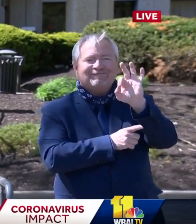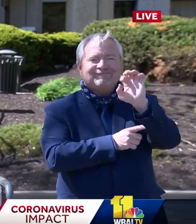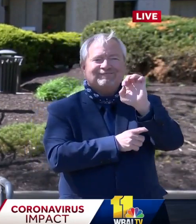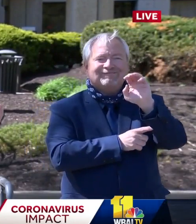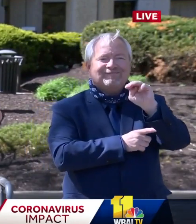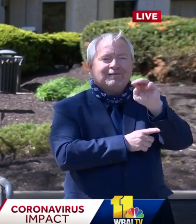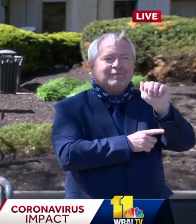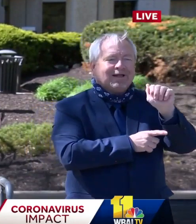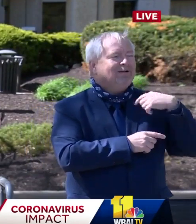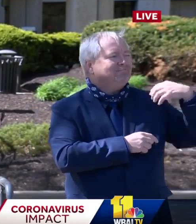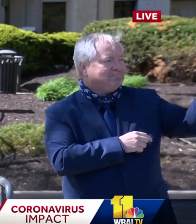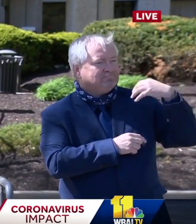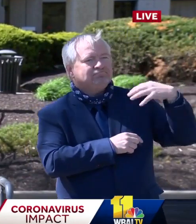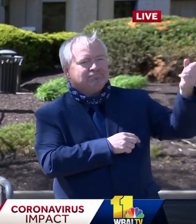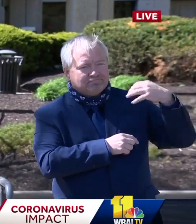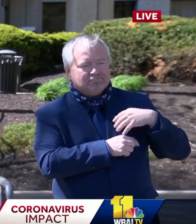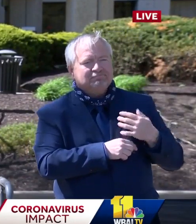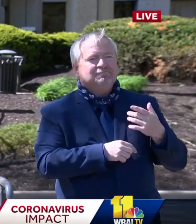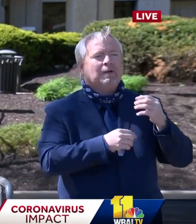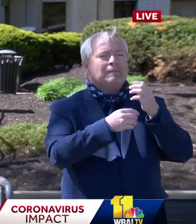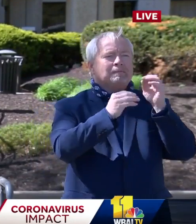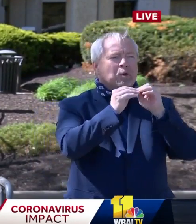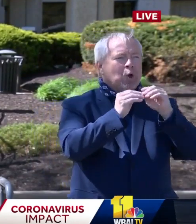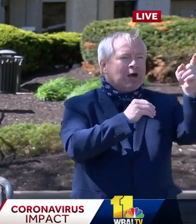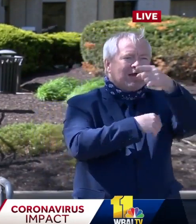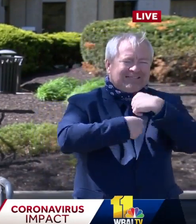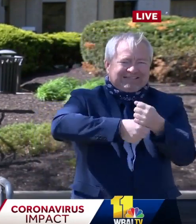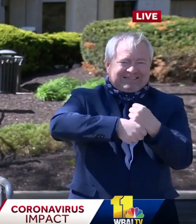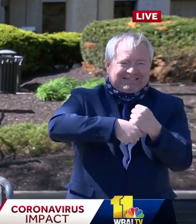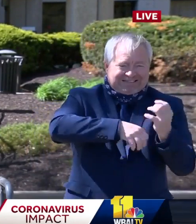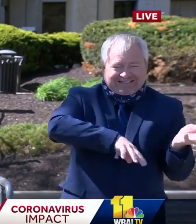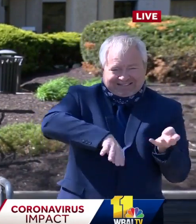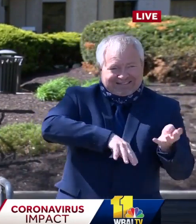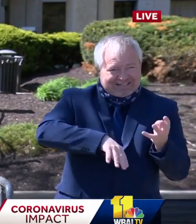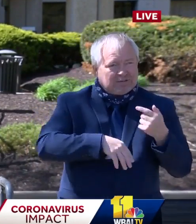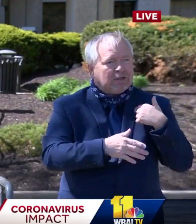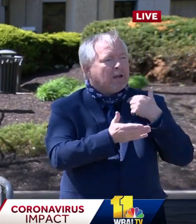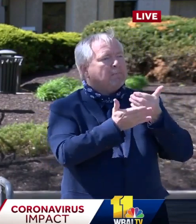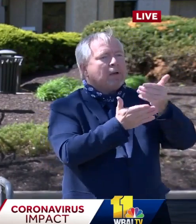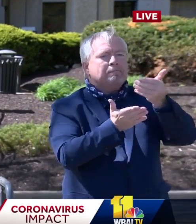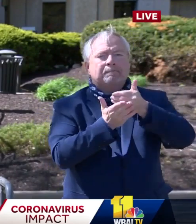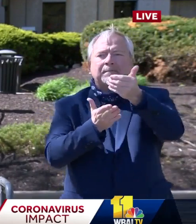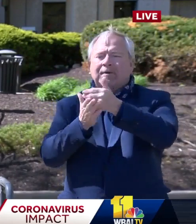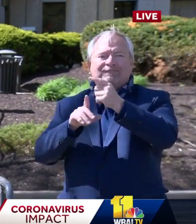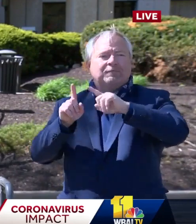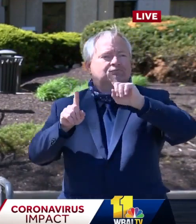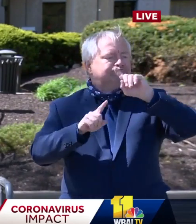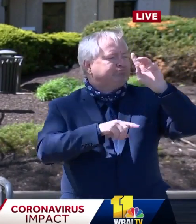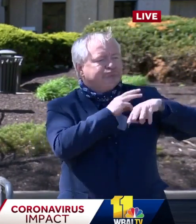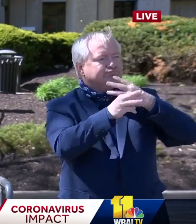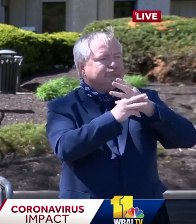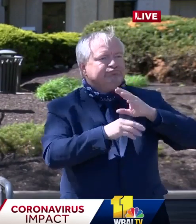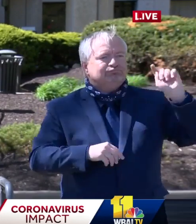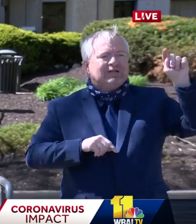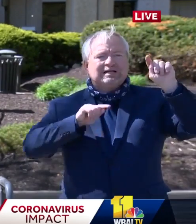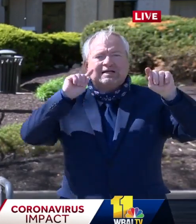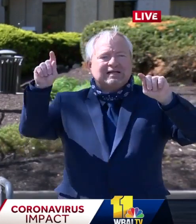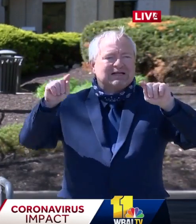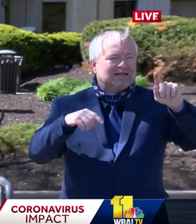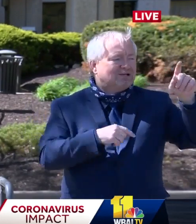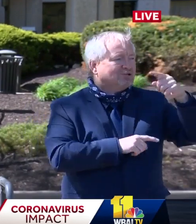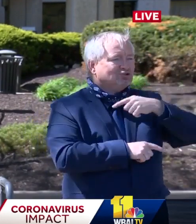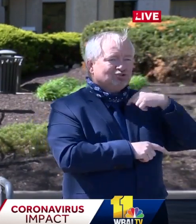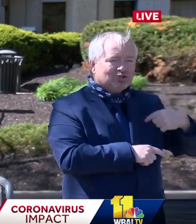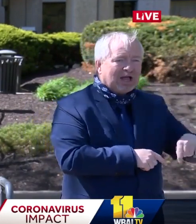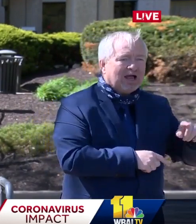companies ramping up production. We're buying things all over the world. So we have things from China, from Korea, from companies everywhere.